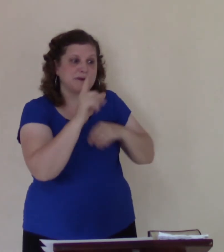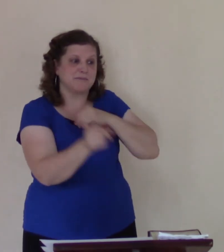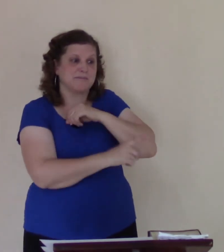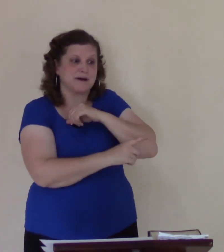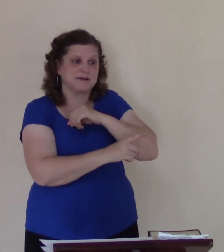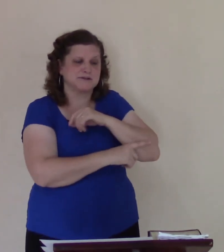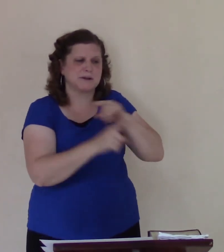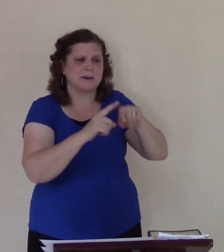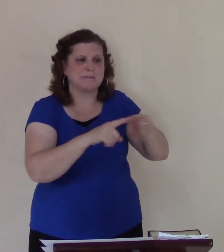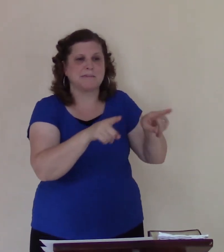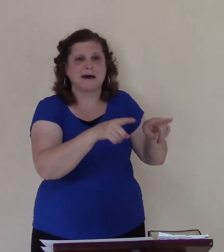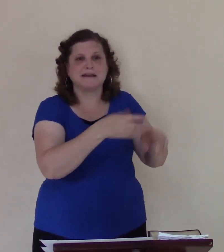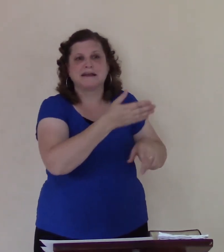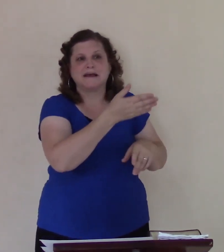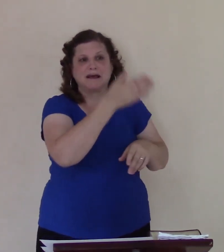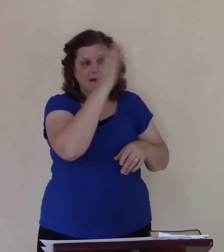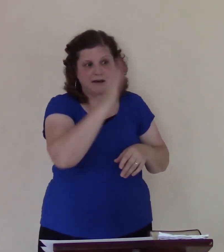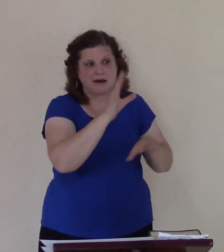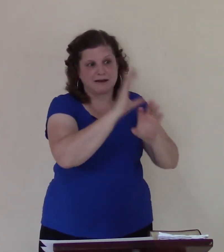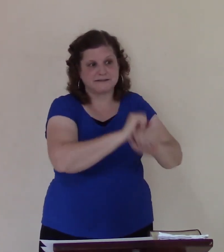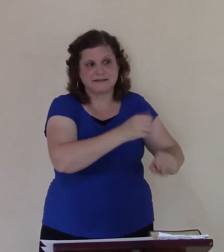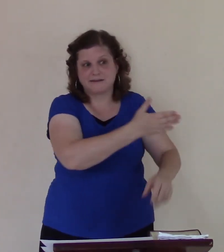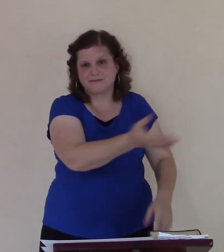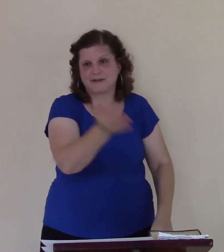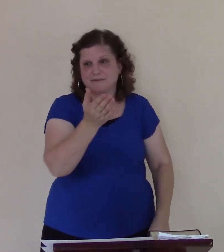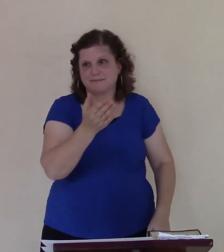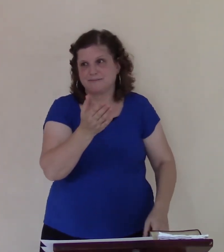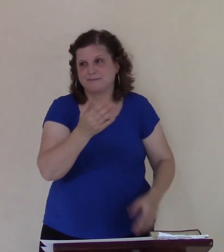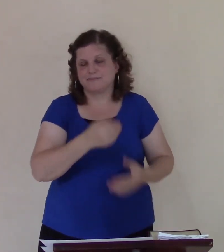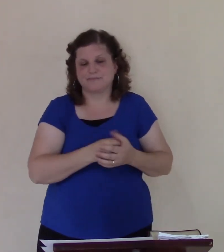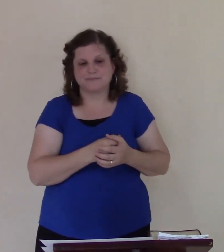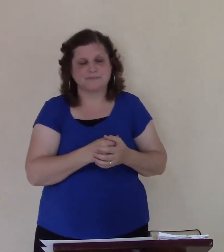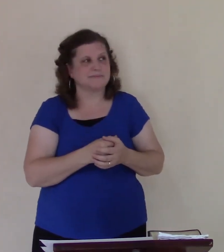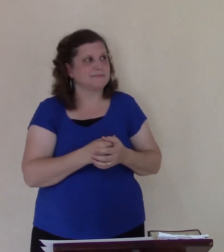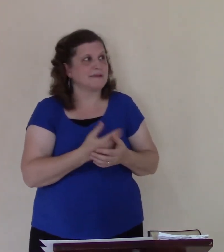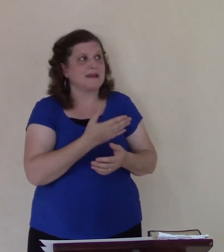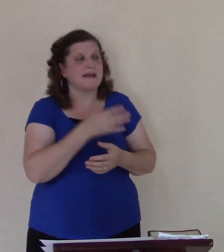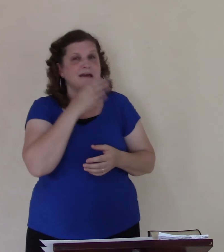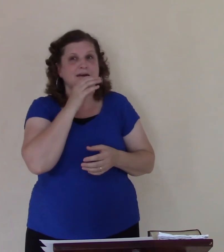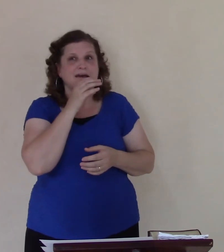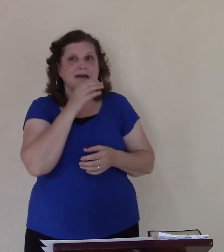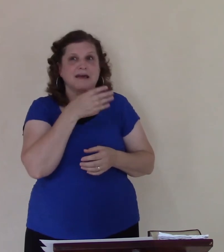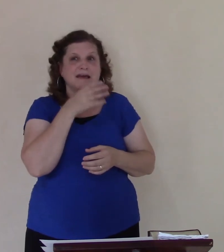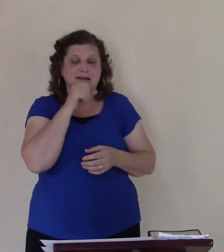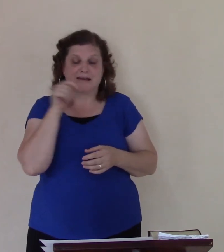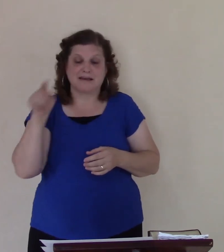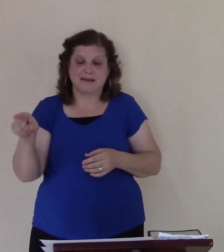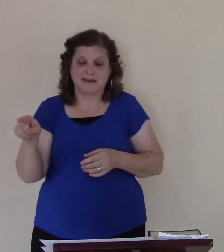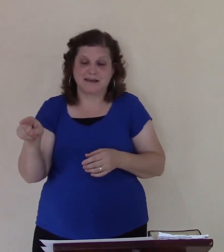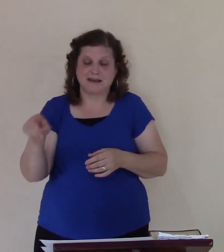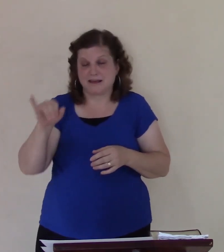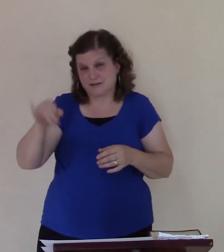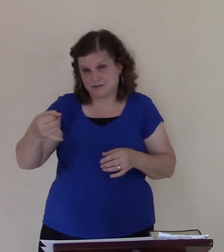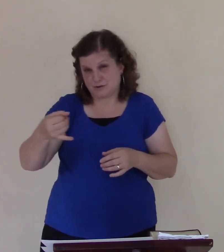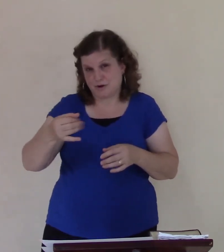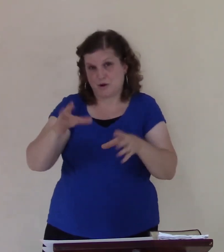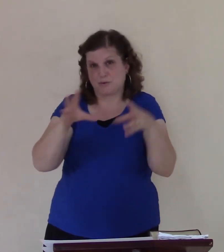punishment it's not fair but sometimes it can be that way